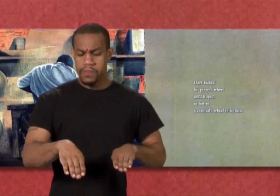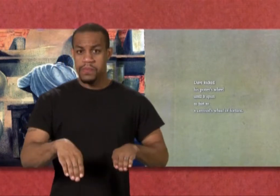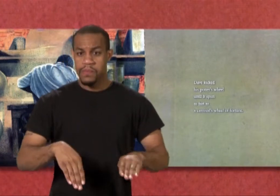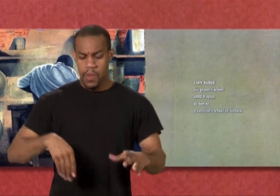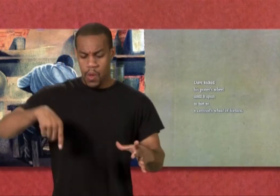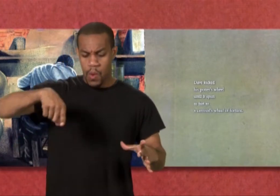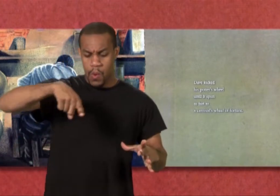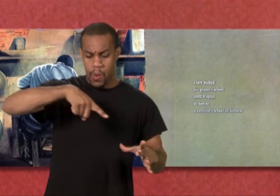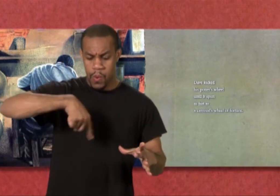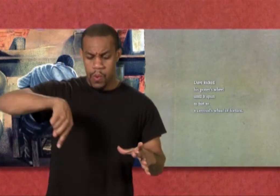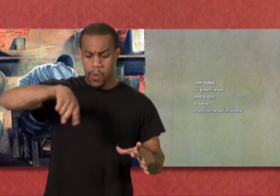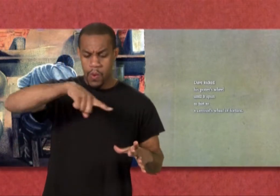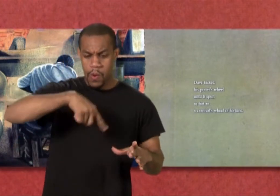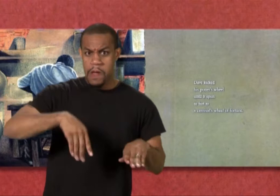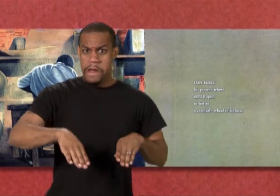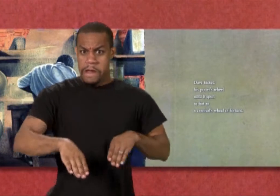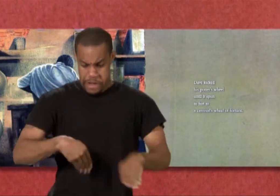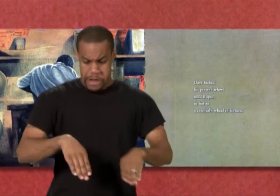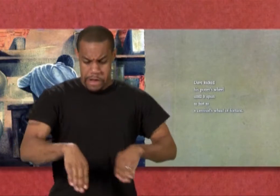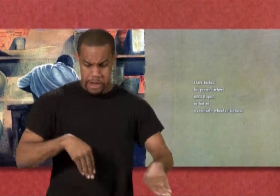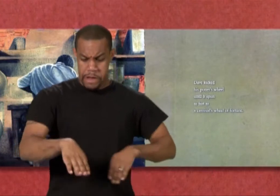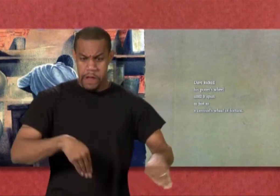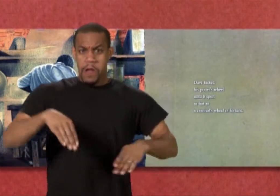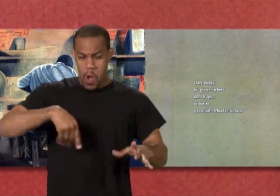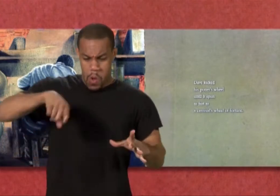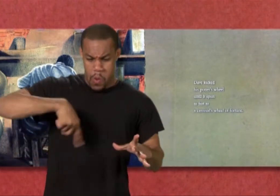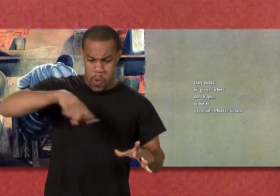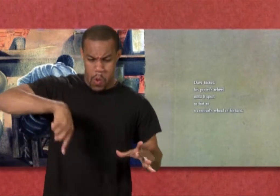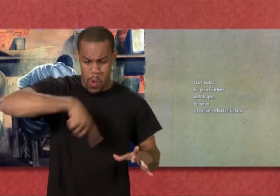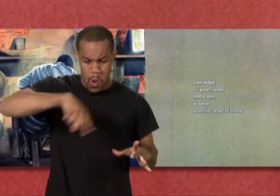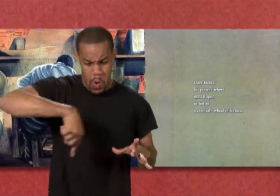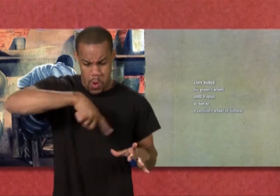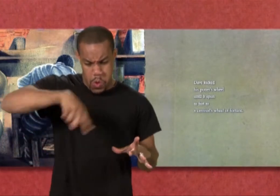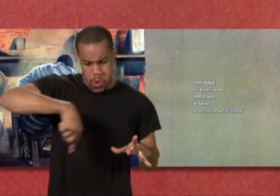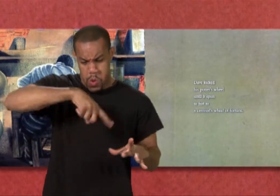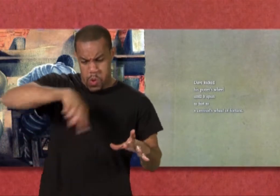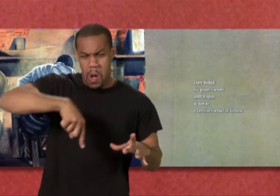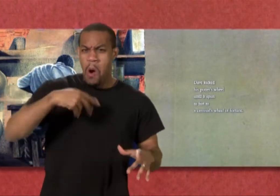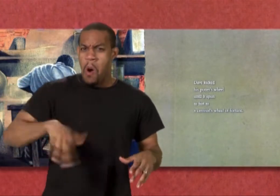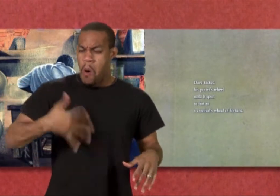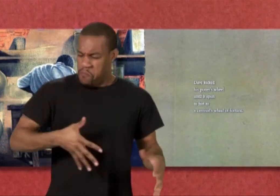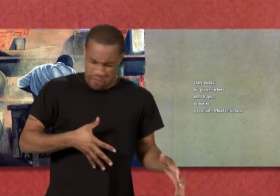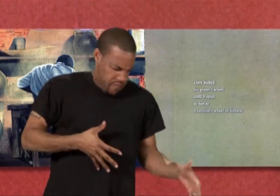Dave kicked his potter's wheel until it spun as fast as a carnival's wheel of fortune.